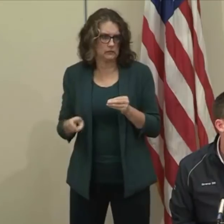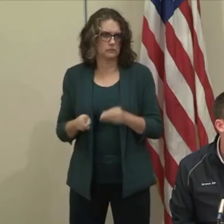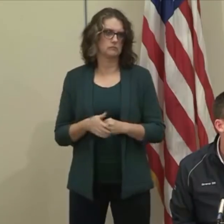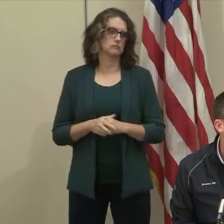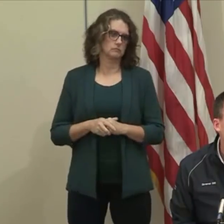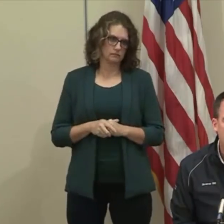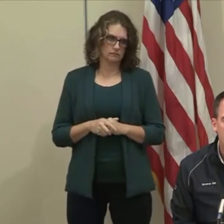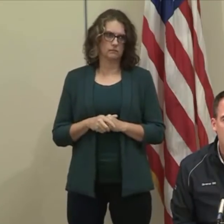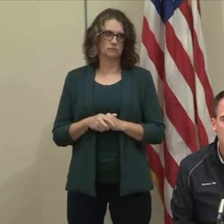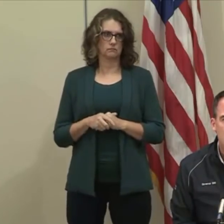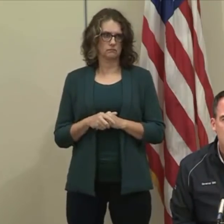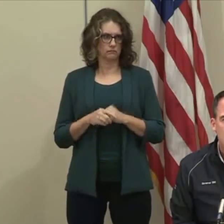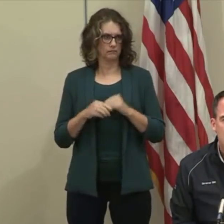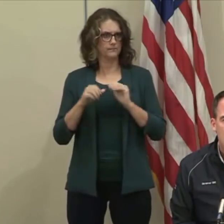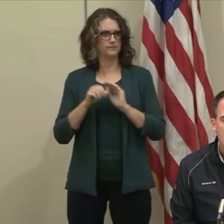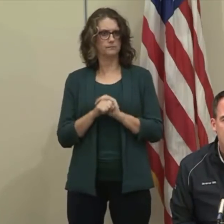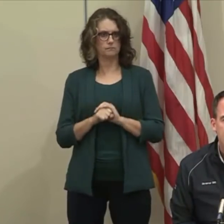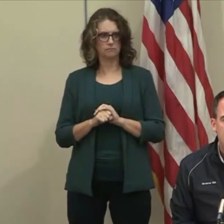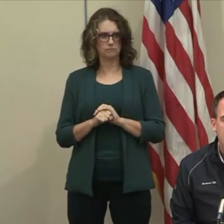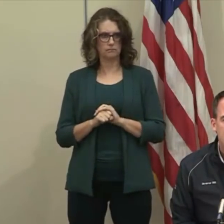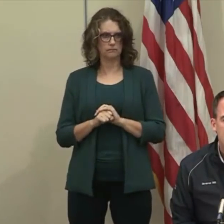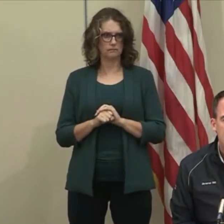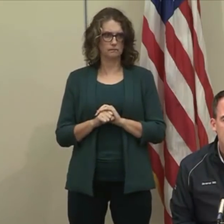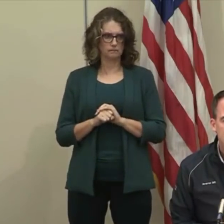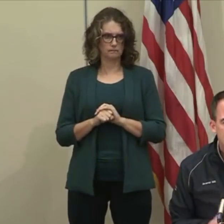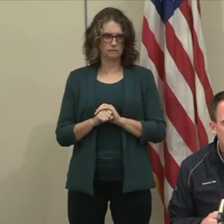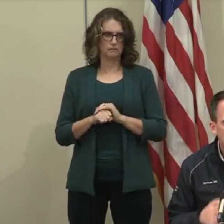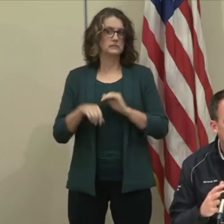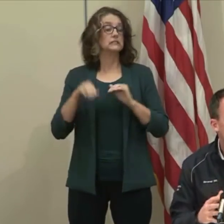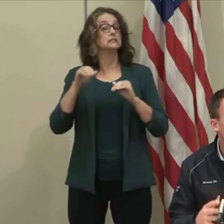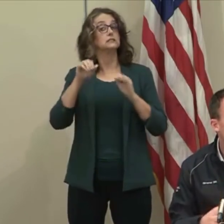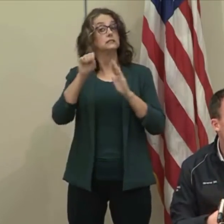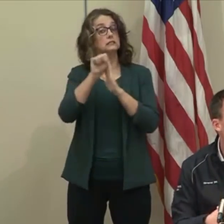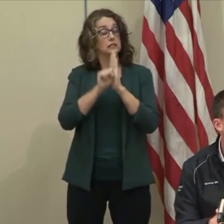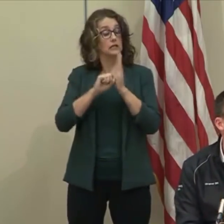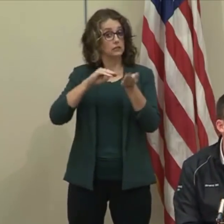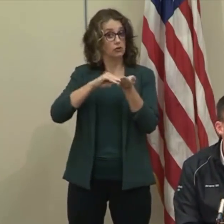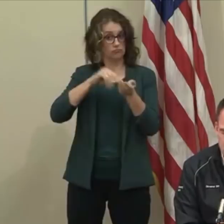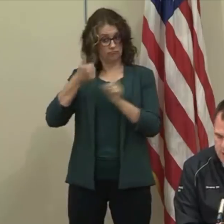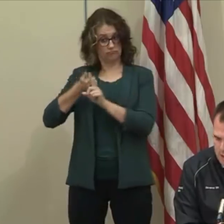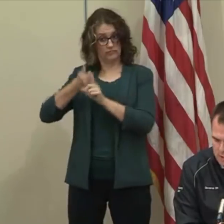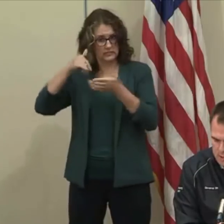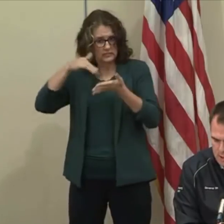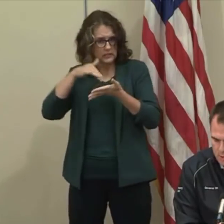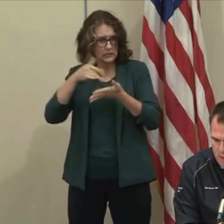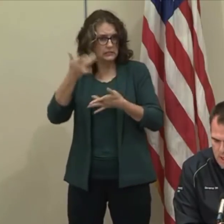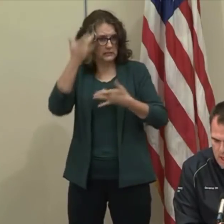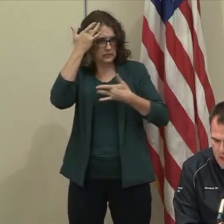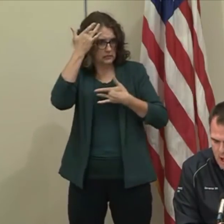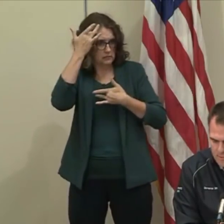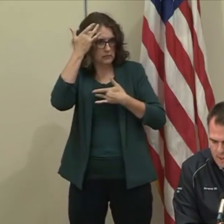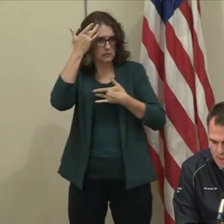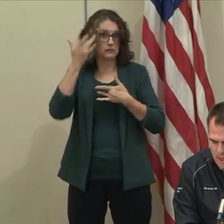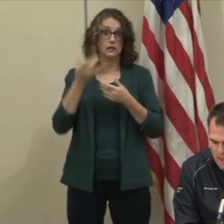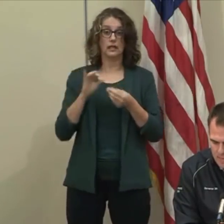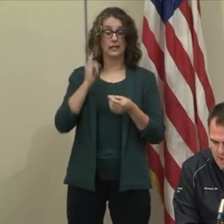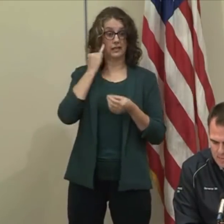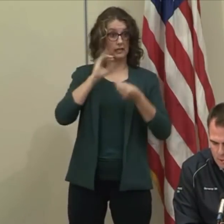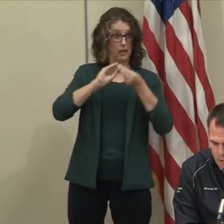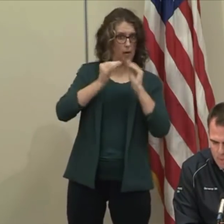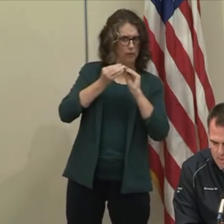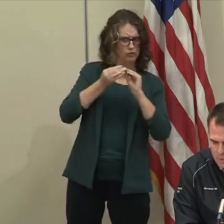as we're preparing for surges in our hospital use and also all of the